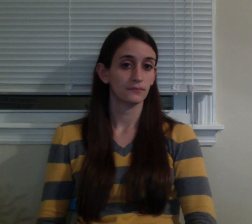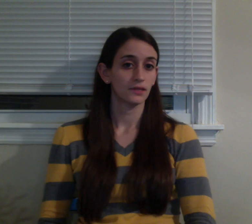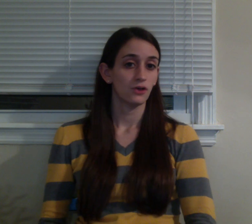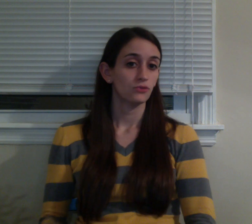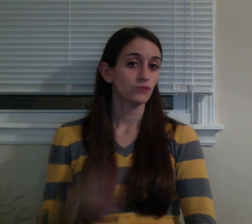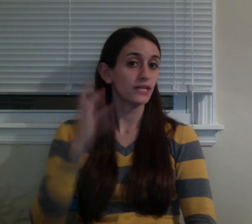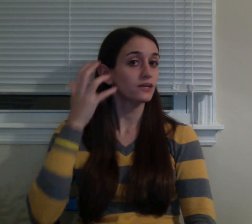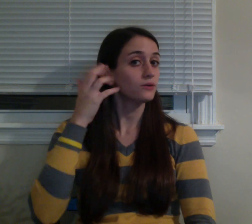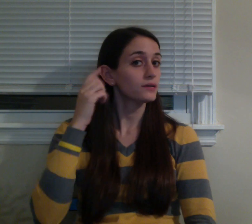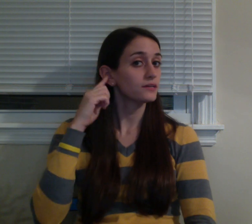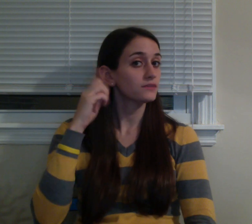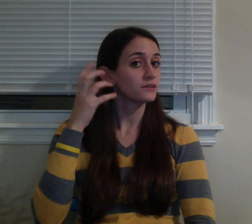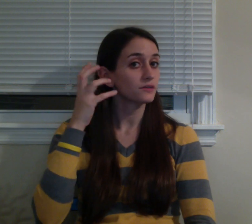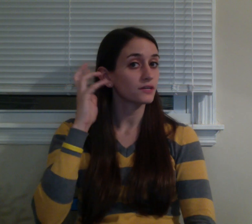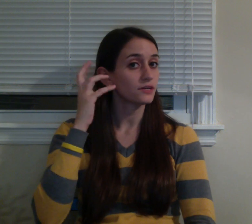Radio is near your ear.